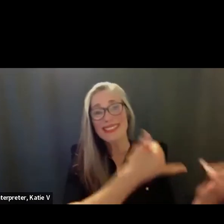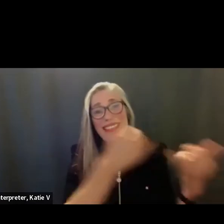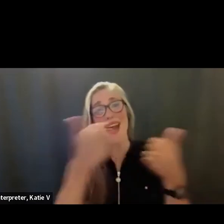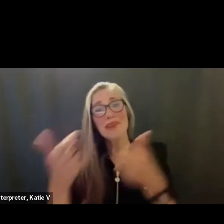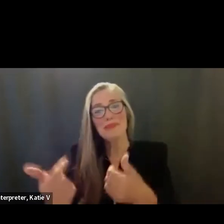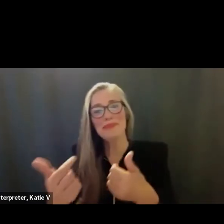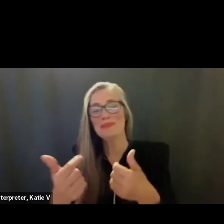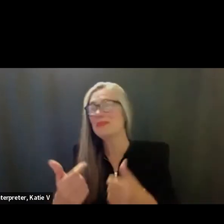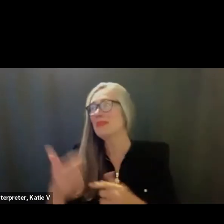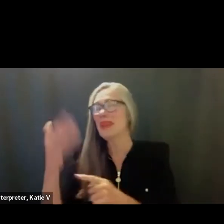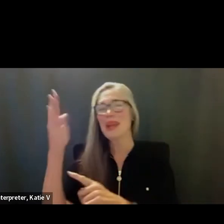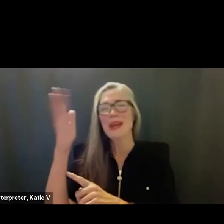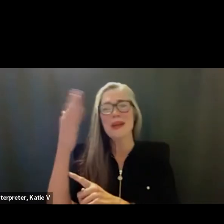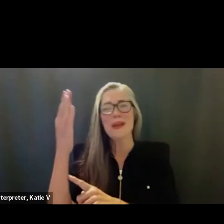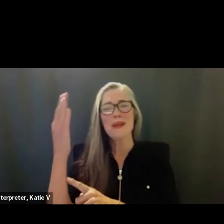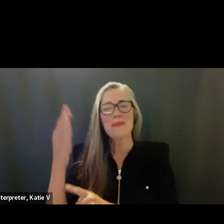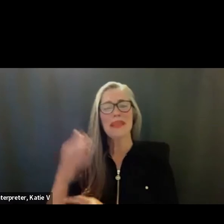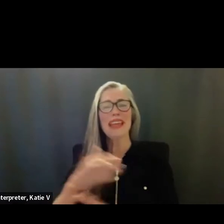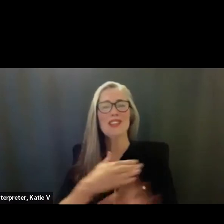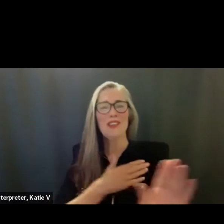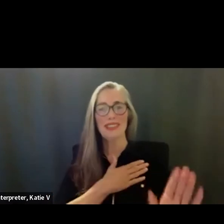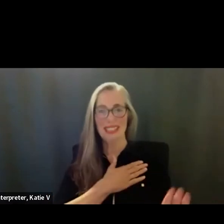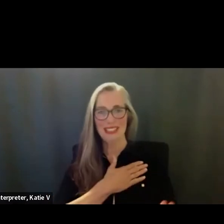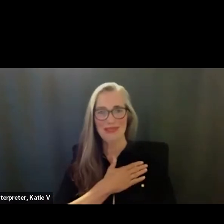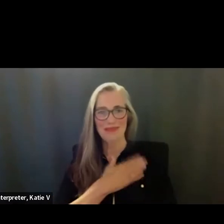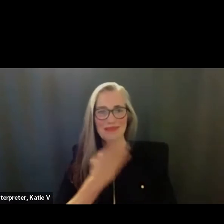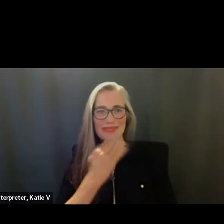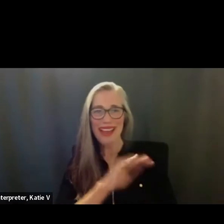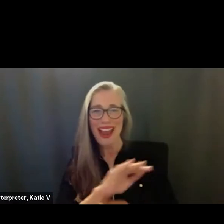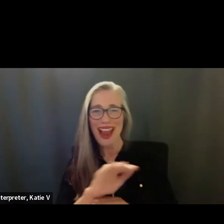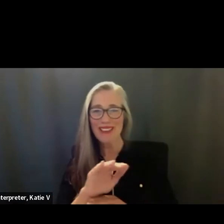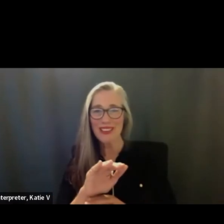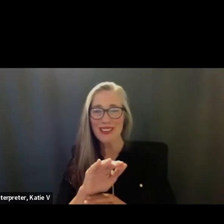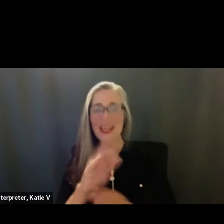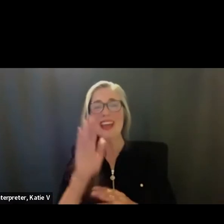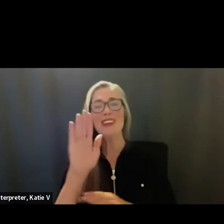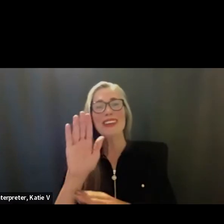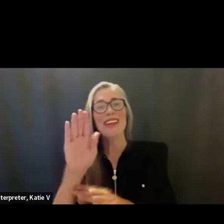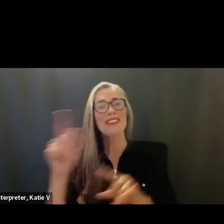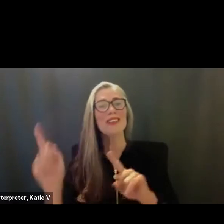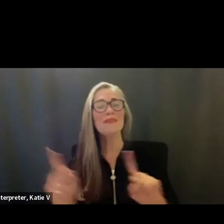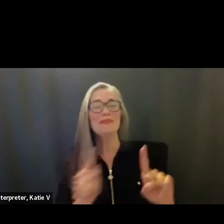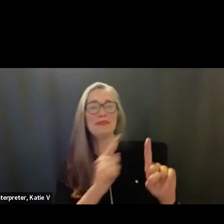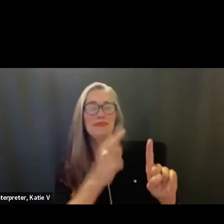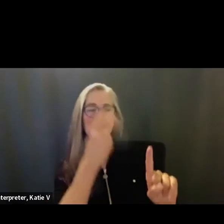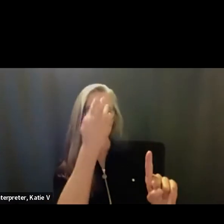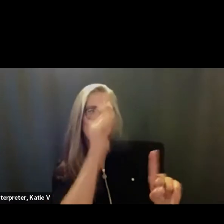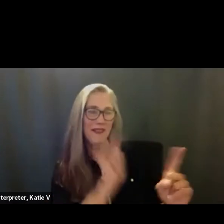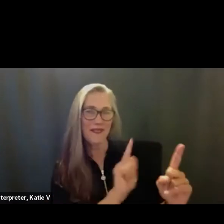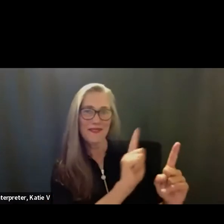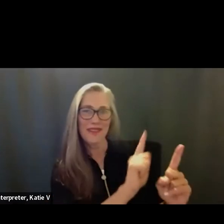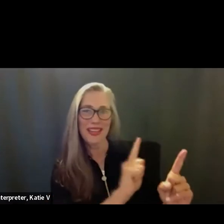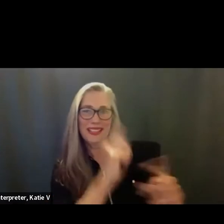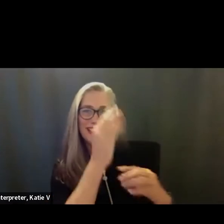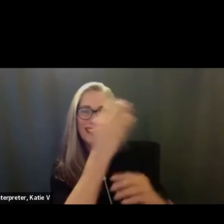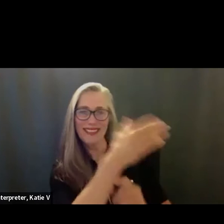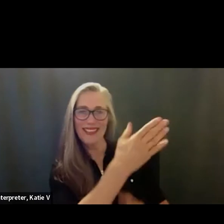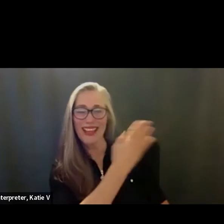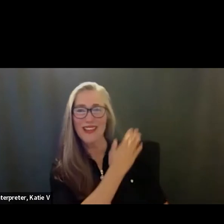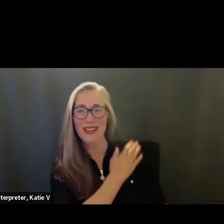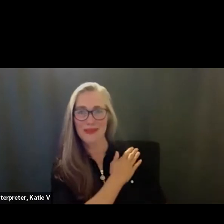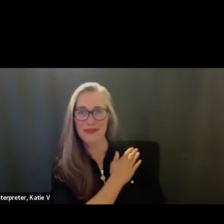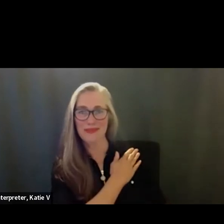of Allegiance. I took it out of order. Good afternoon, everyone. Please rise and face the flag. Put your right hand over your heart. Ready?